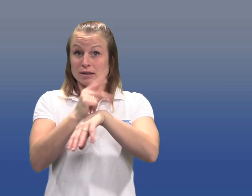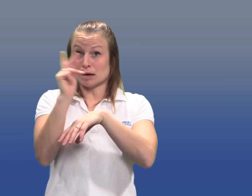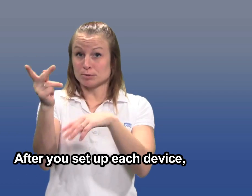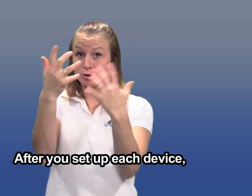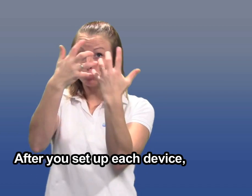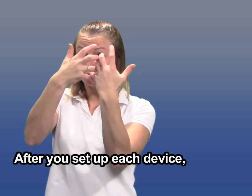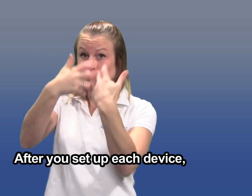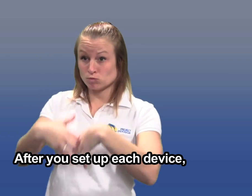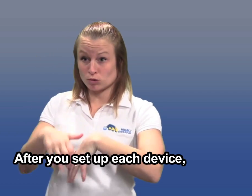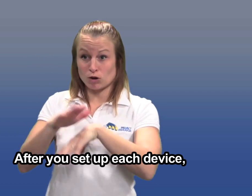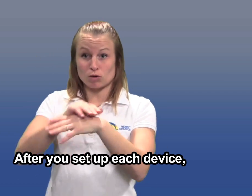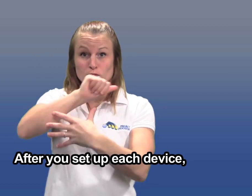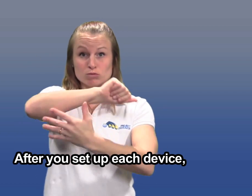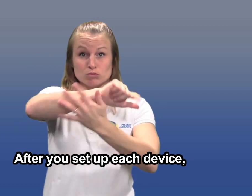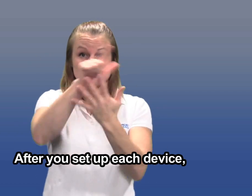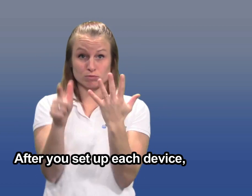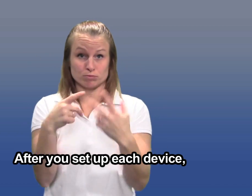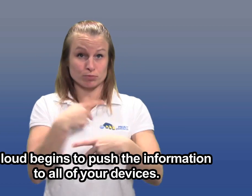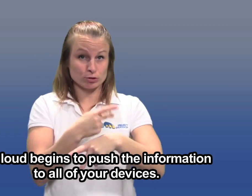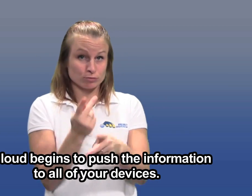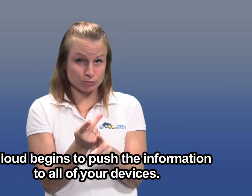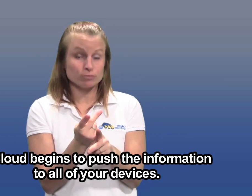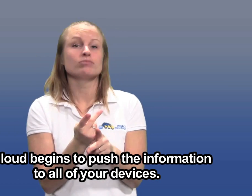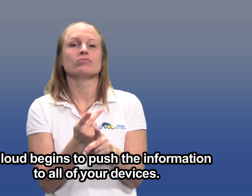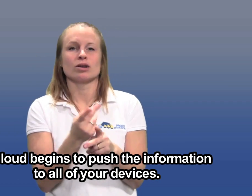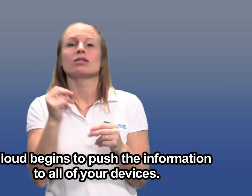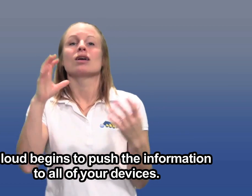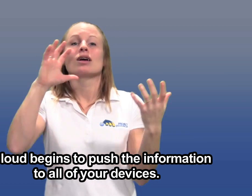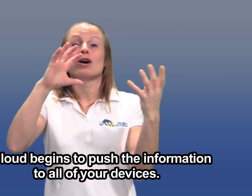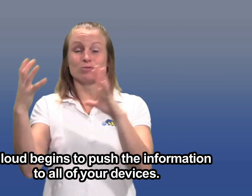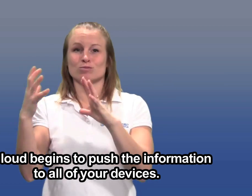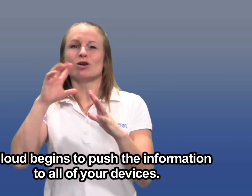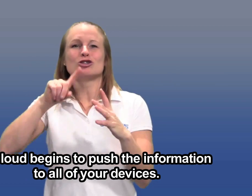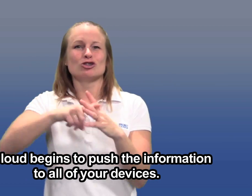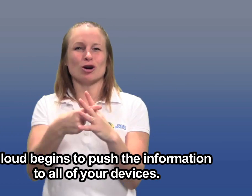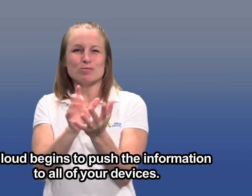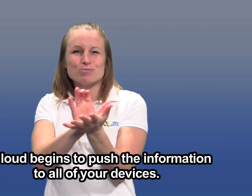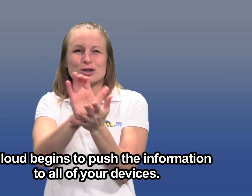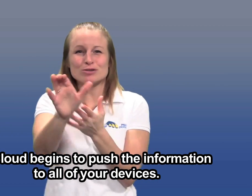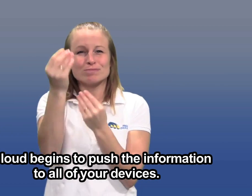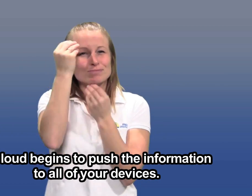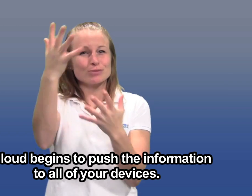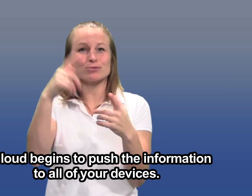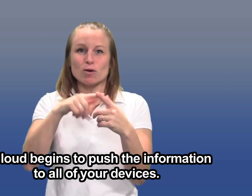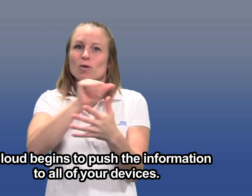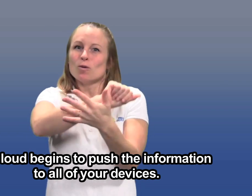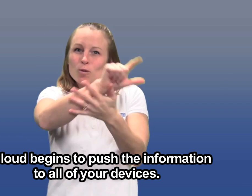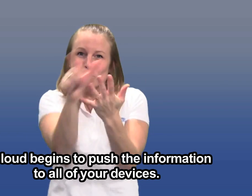After you set up each device iCloud begins to push the information to all of your devices.